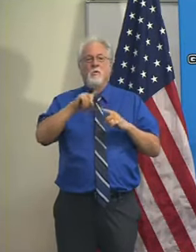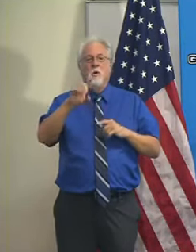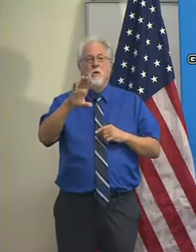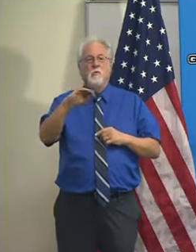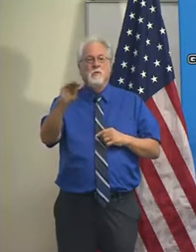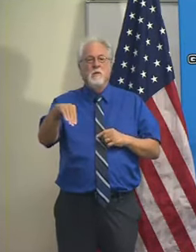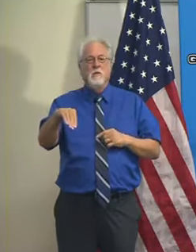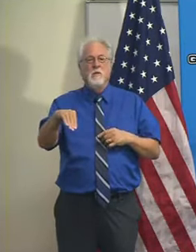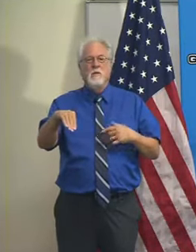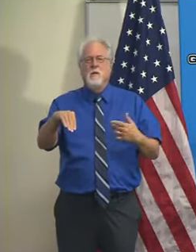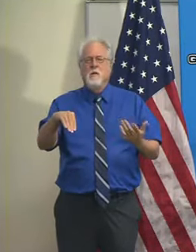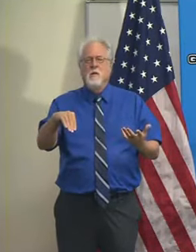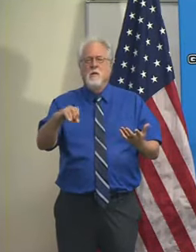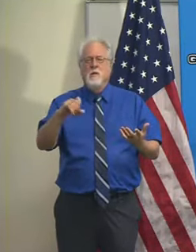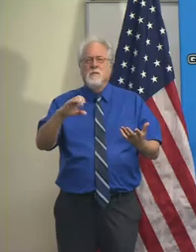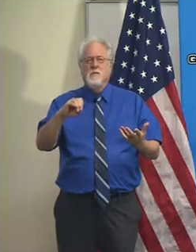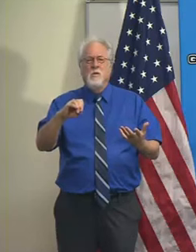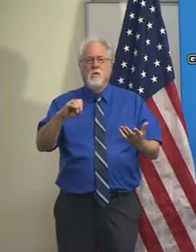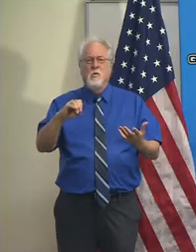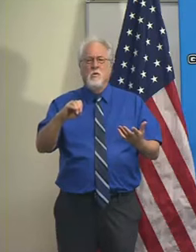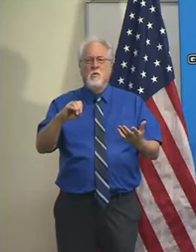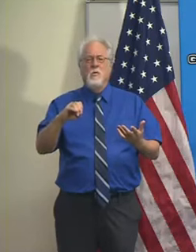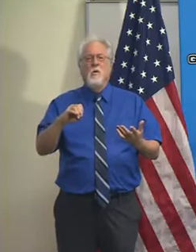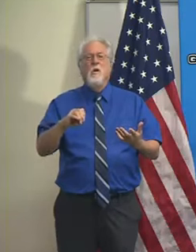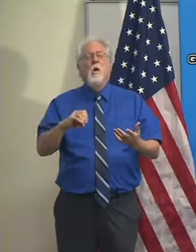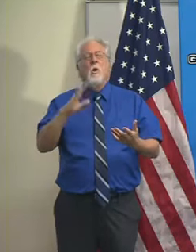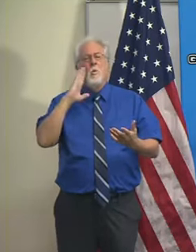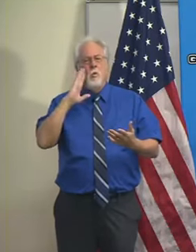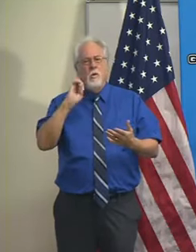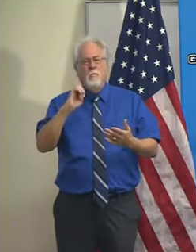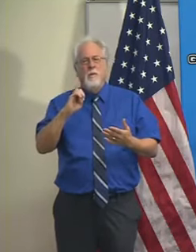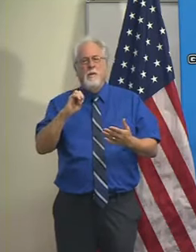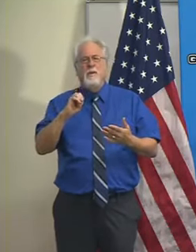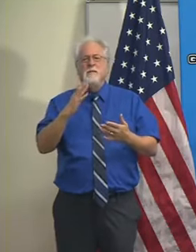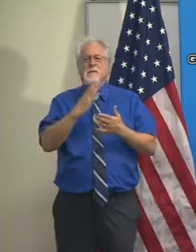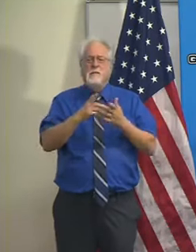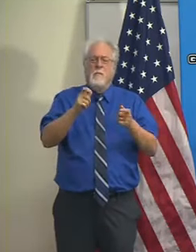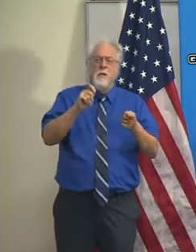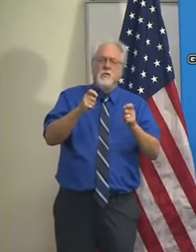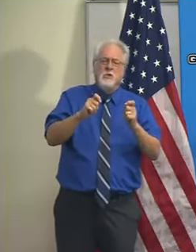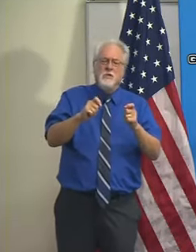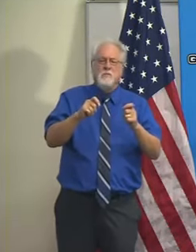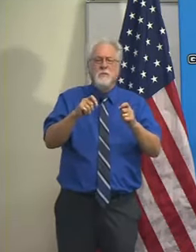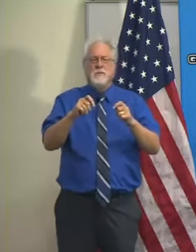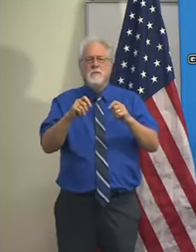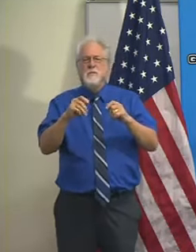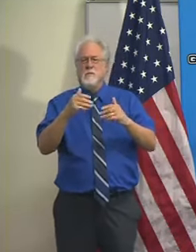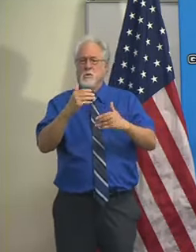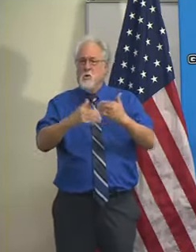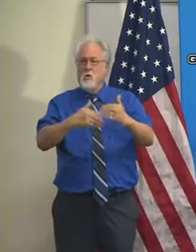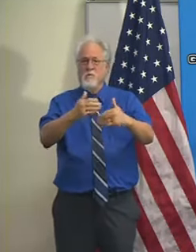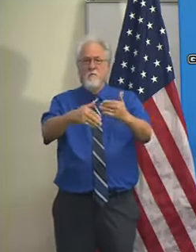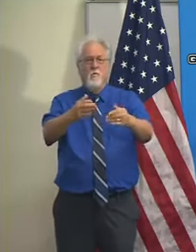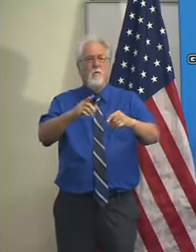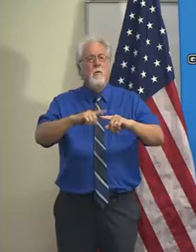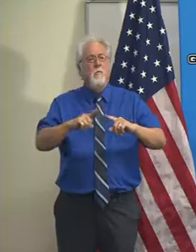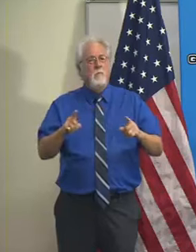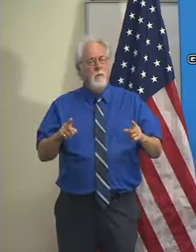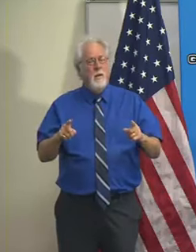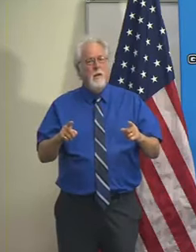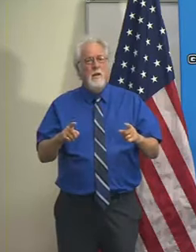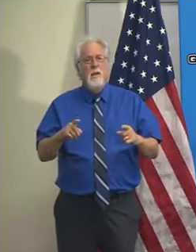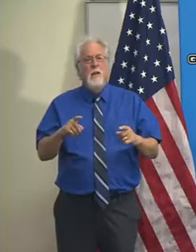And so I'm not saying that that there can't be and won't be some adjustments and modifications going forward. But